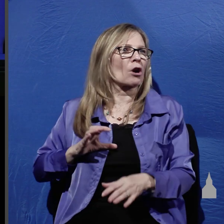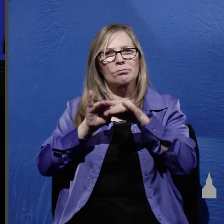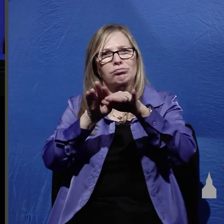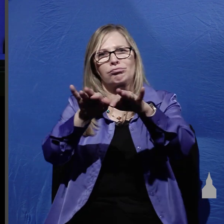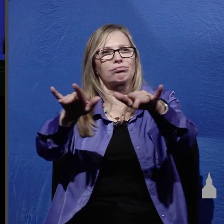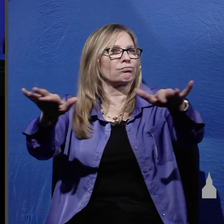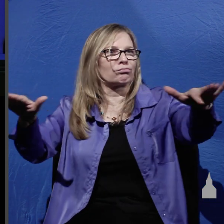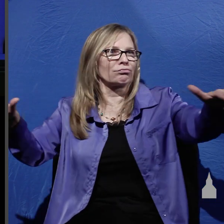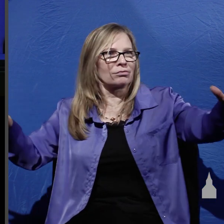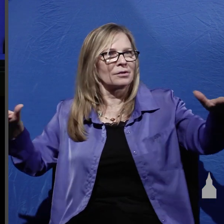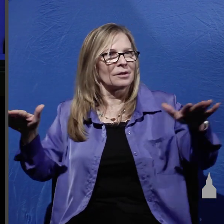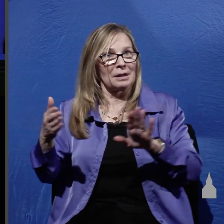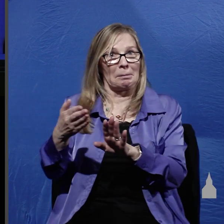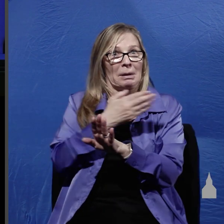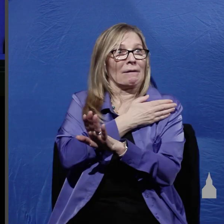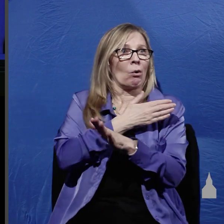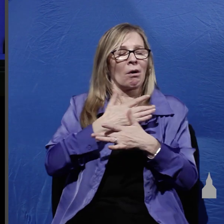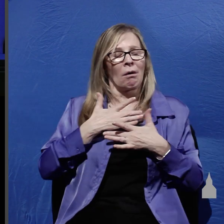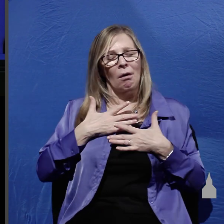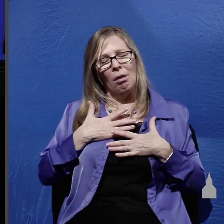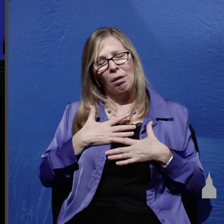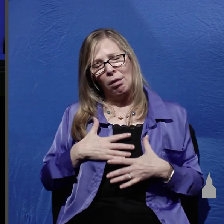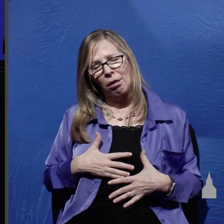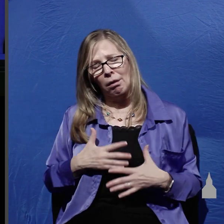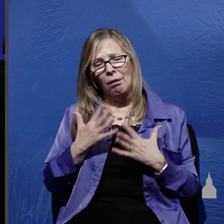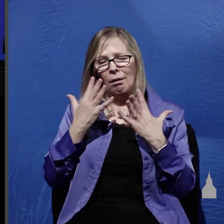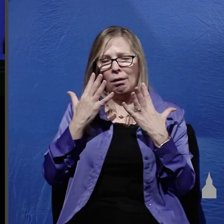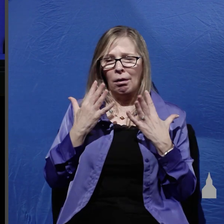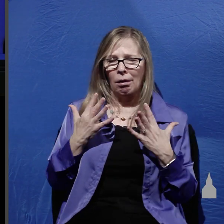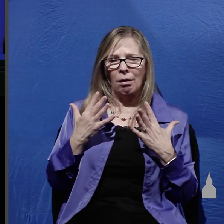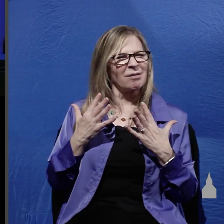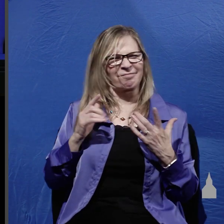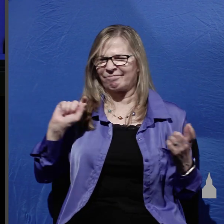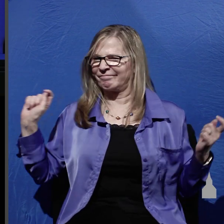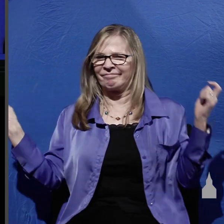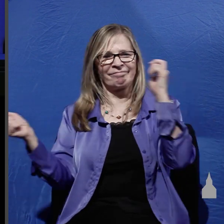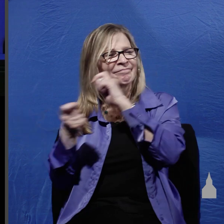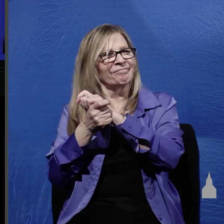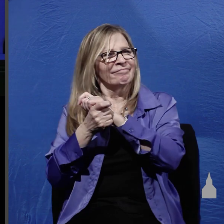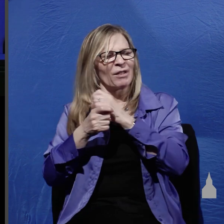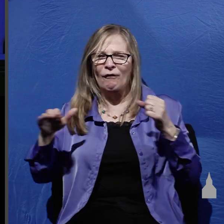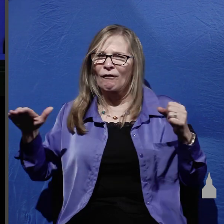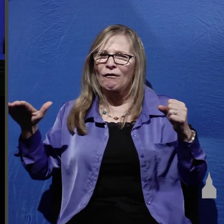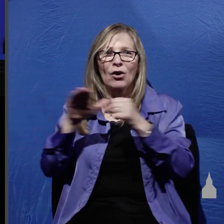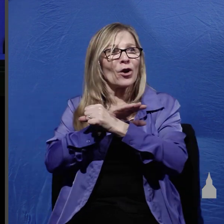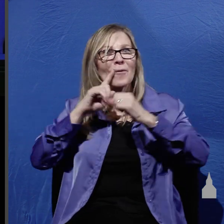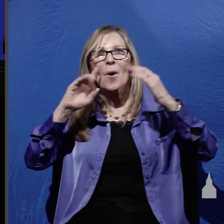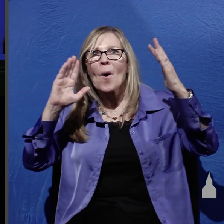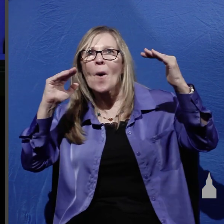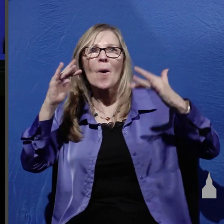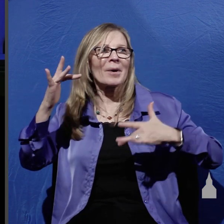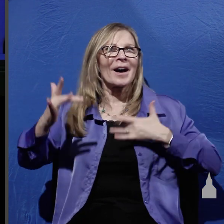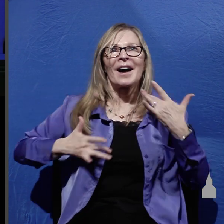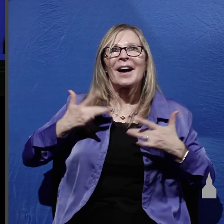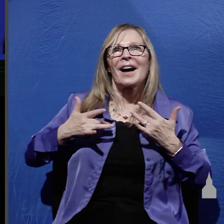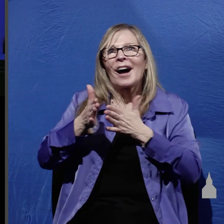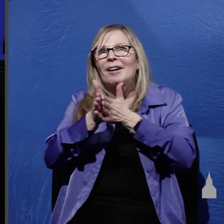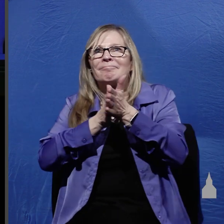instead of being in despair like they had been they were filled with incredible hope refused to be